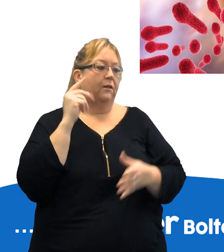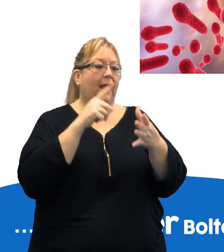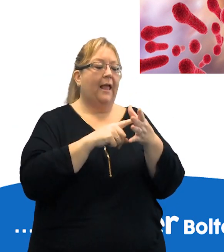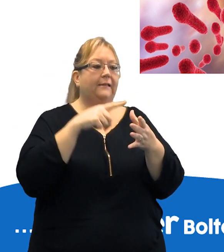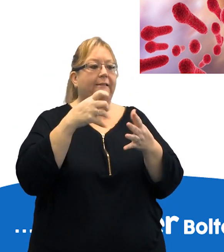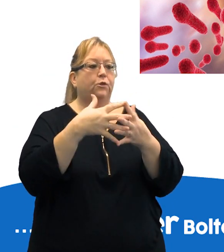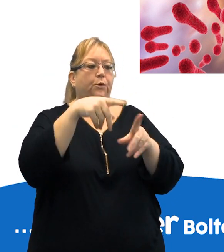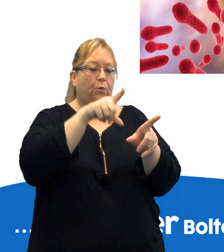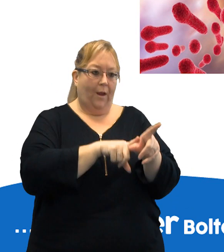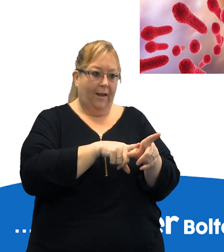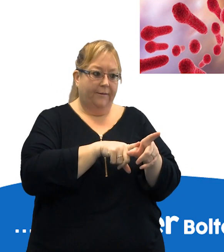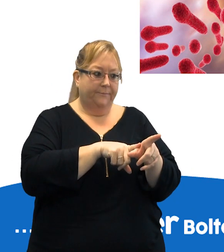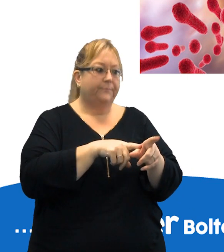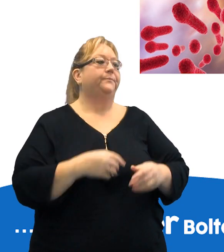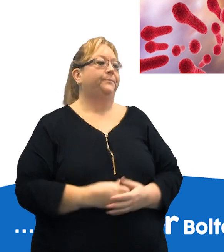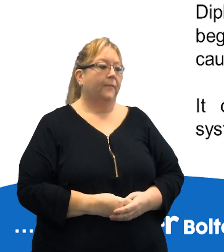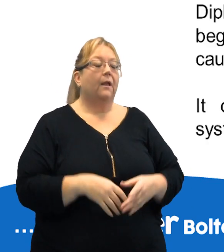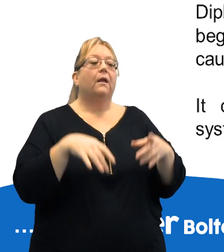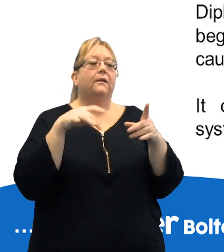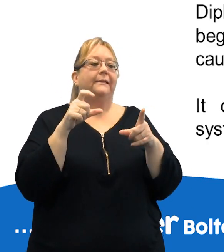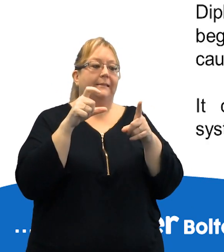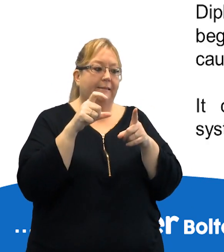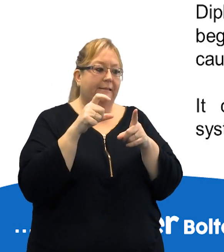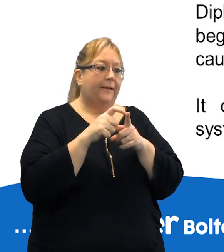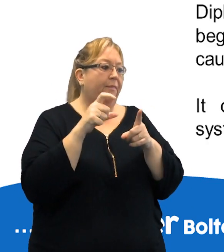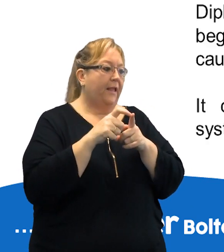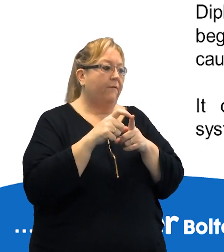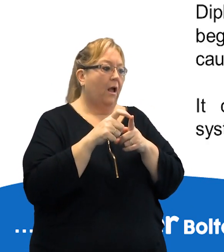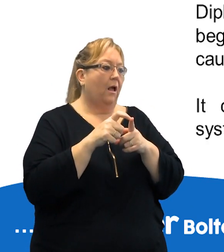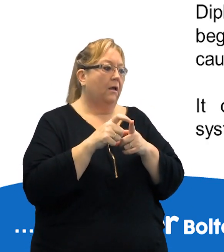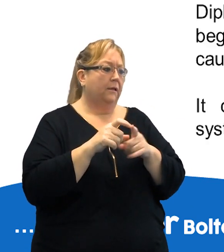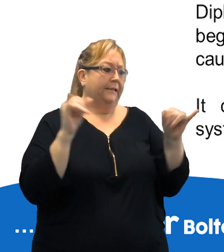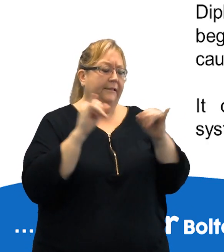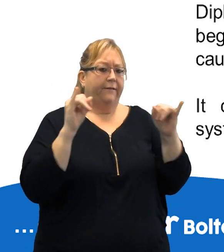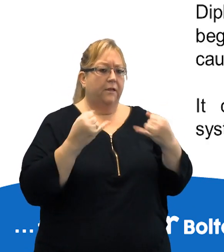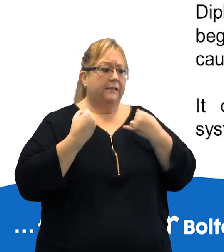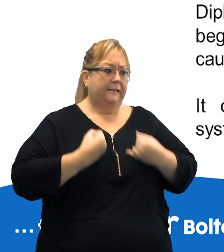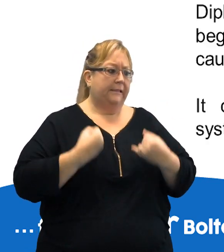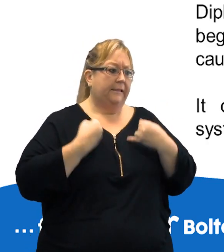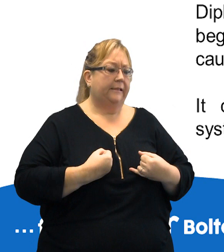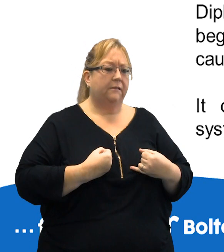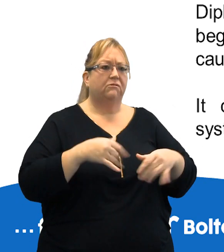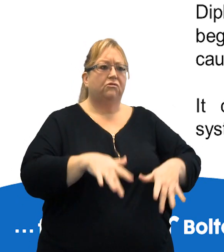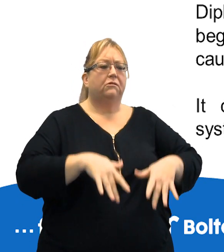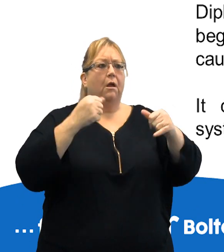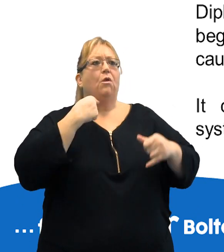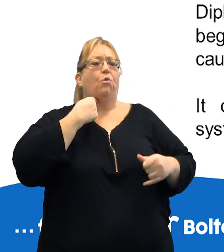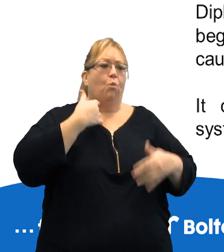ACWY. Diphtheria is a serious disease that usually begins with a sore throat and can quickly cause breathing problems.